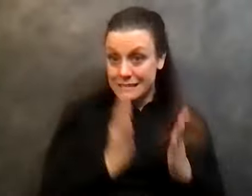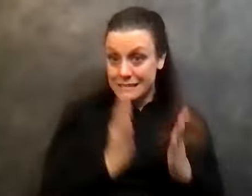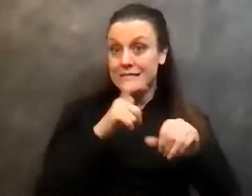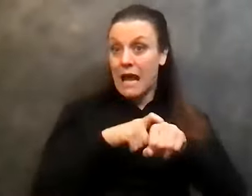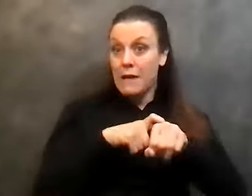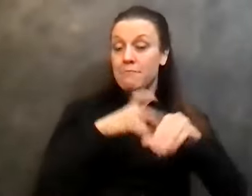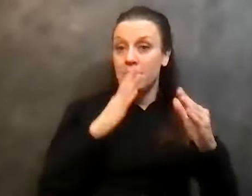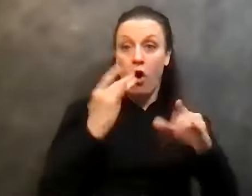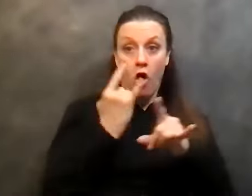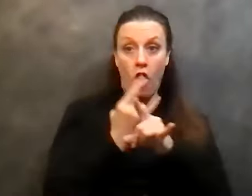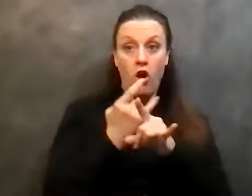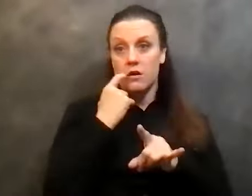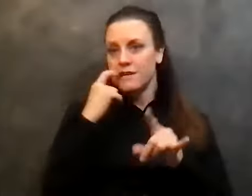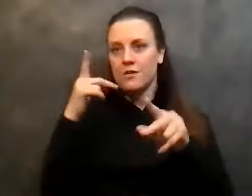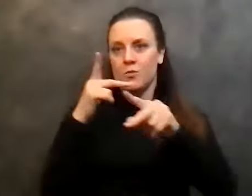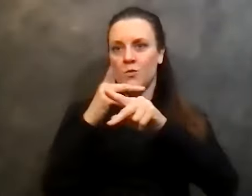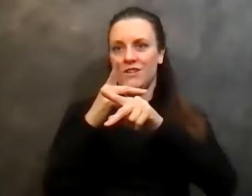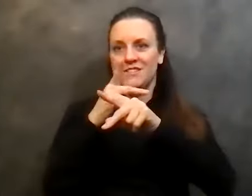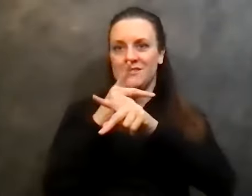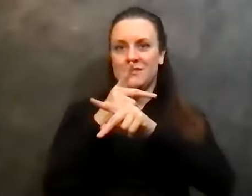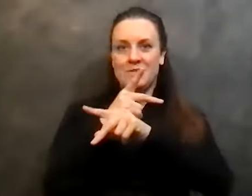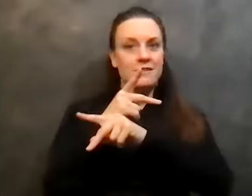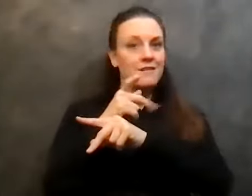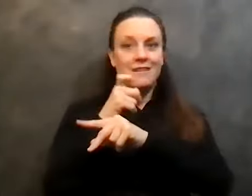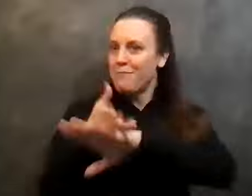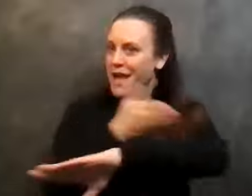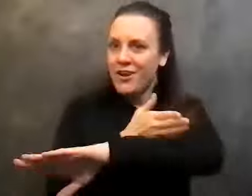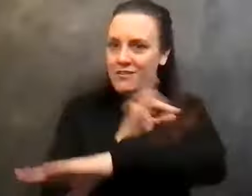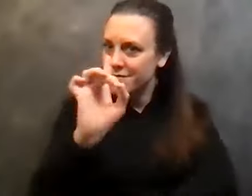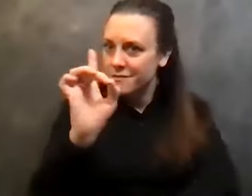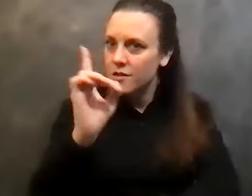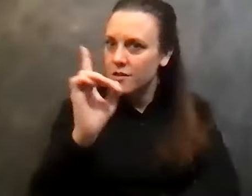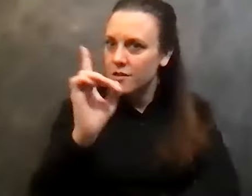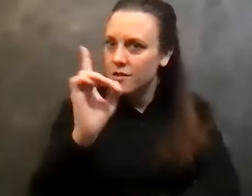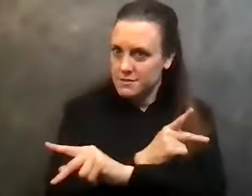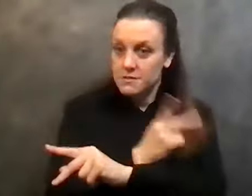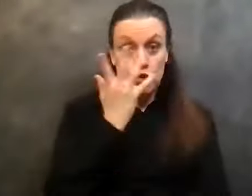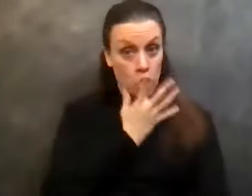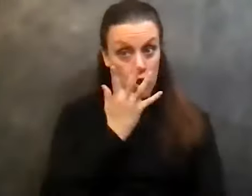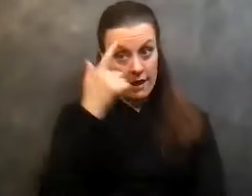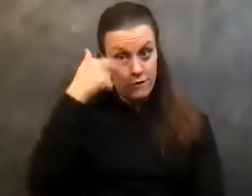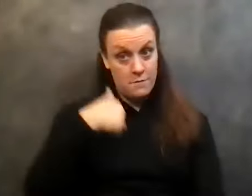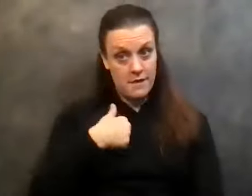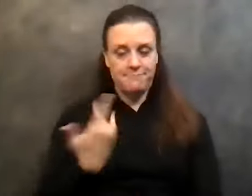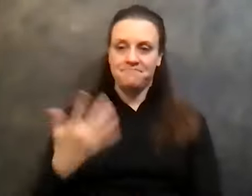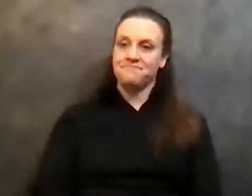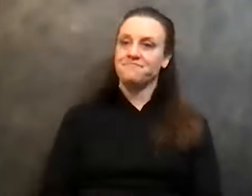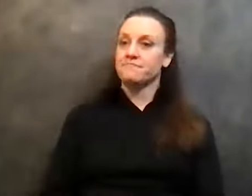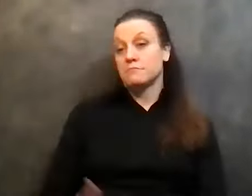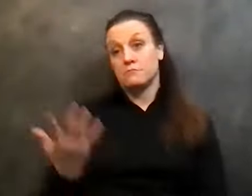alcoholism gets worse, it does not get better. What does that look like with me? Well, over any considerable period of